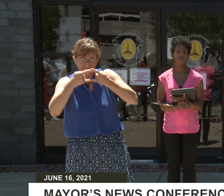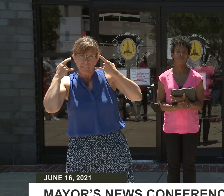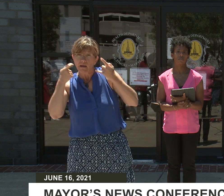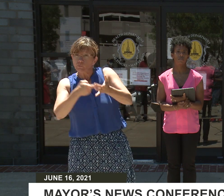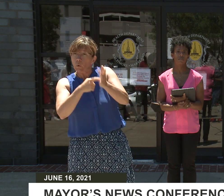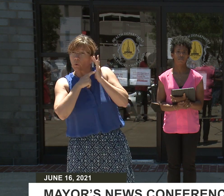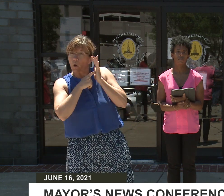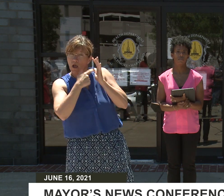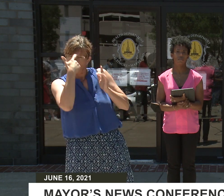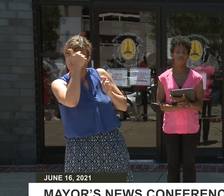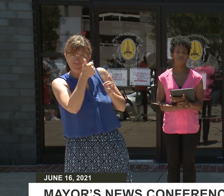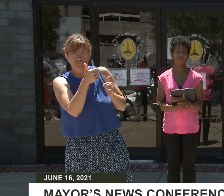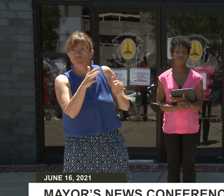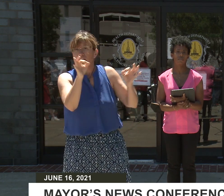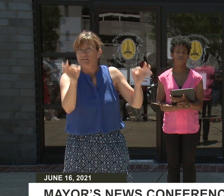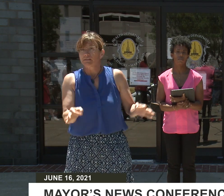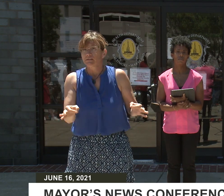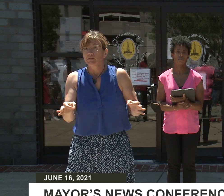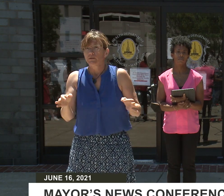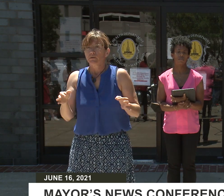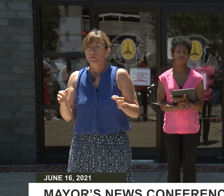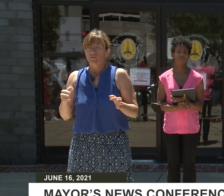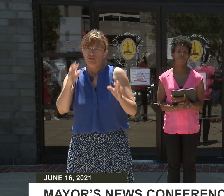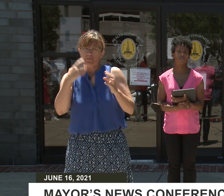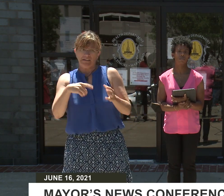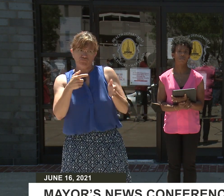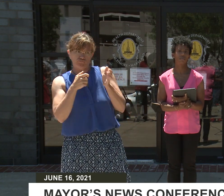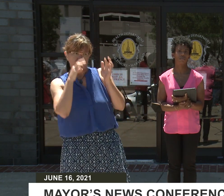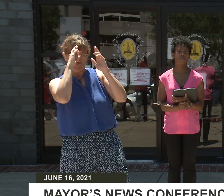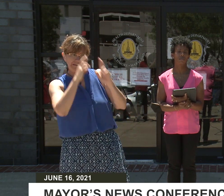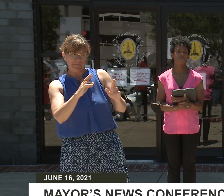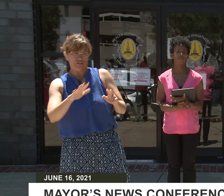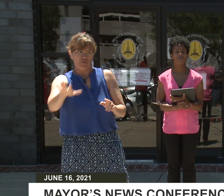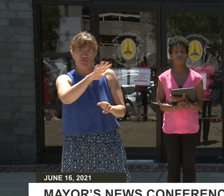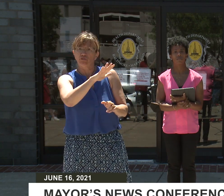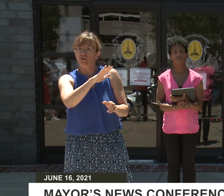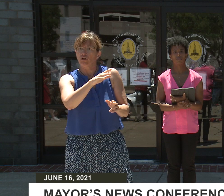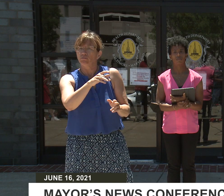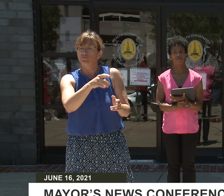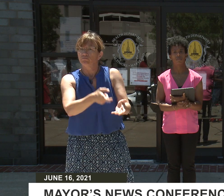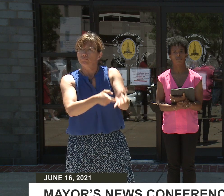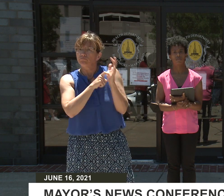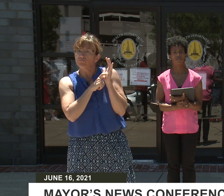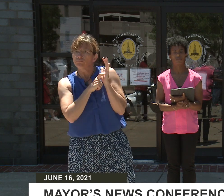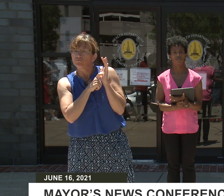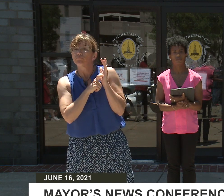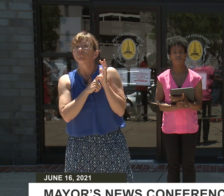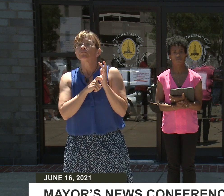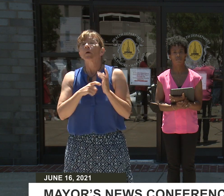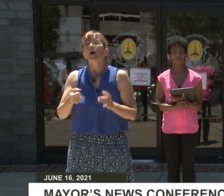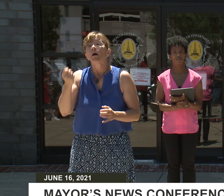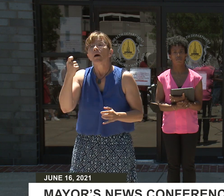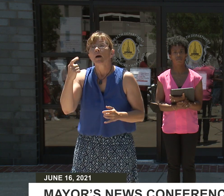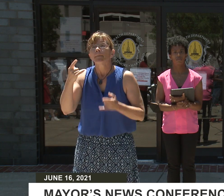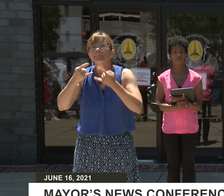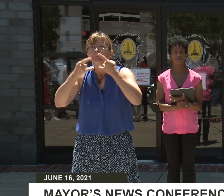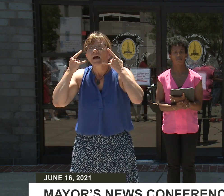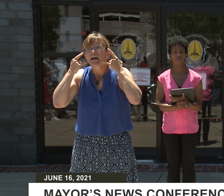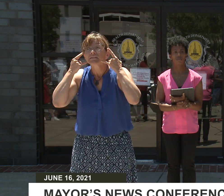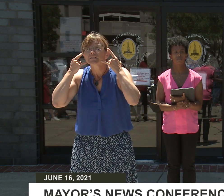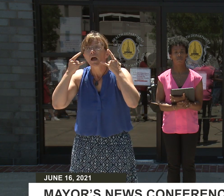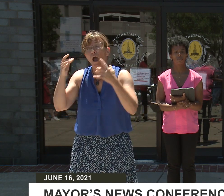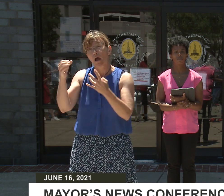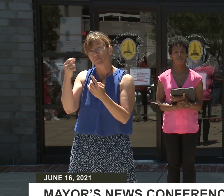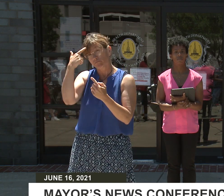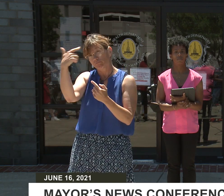patrons to respect those policies as they may arise. Further, as masks become optional, I ask everyone to remain